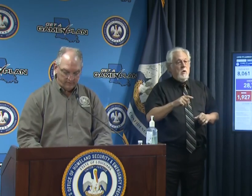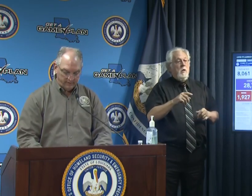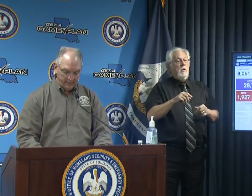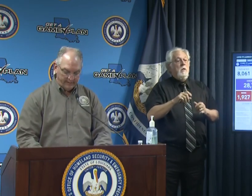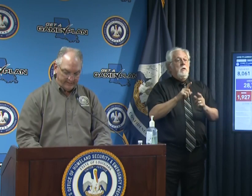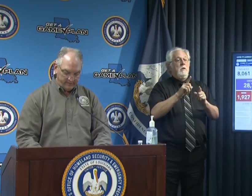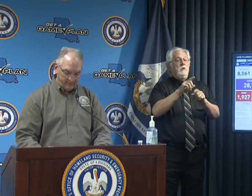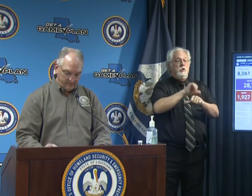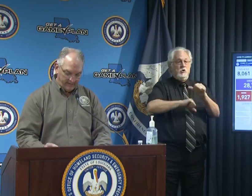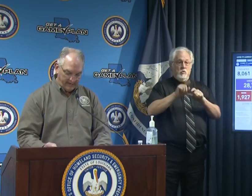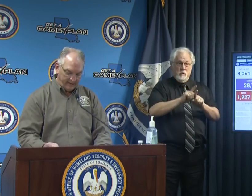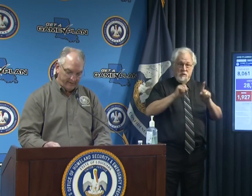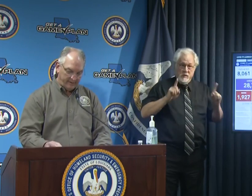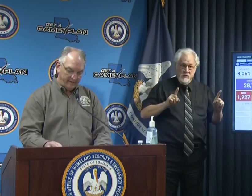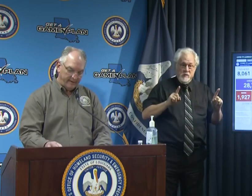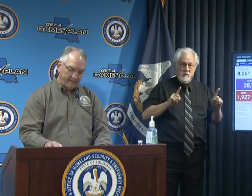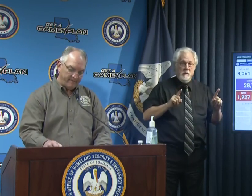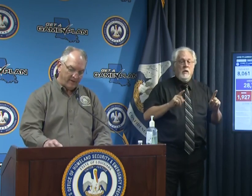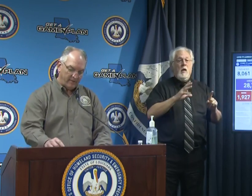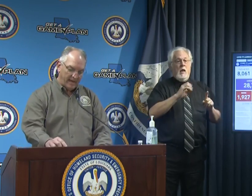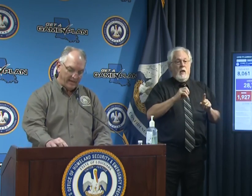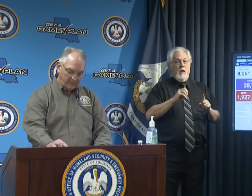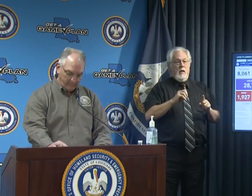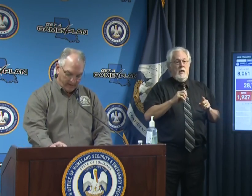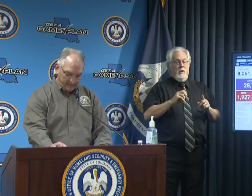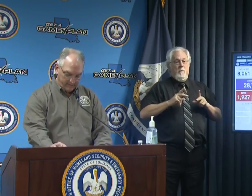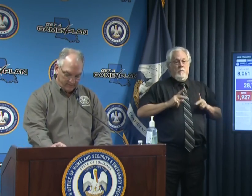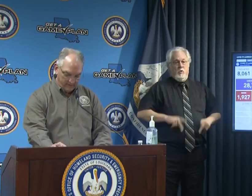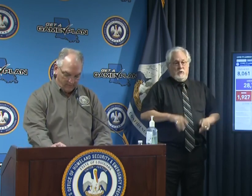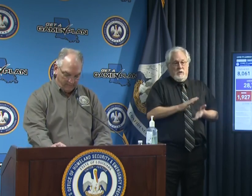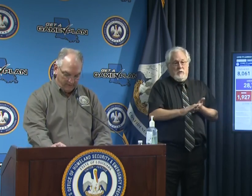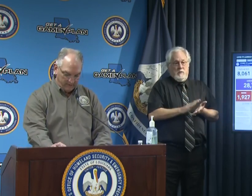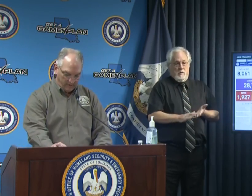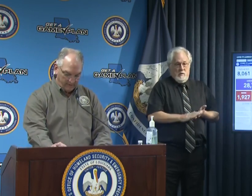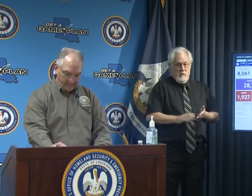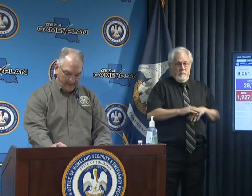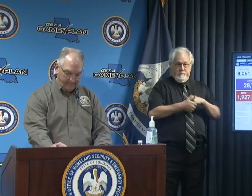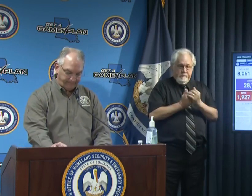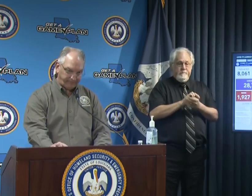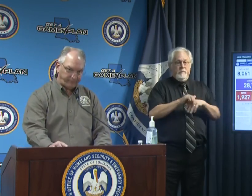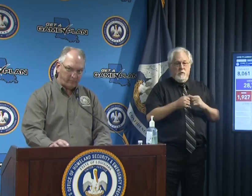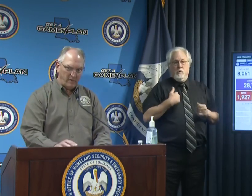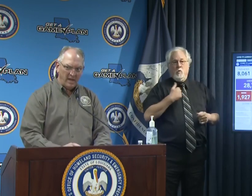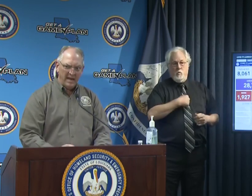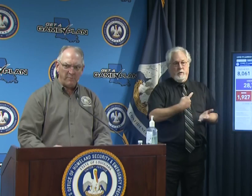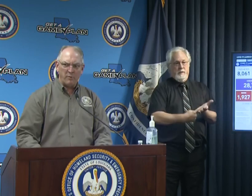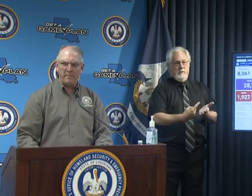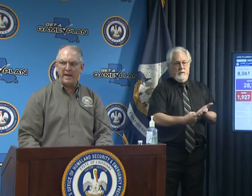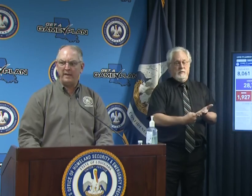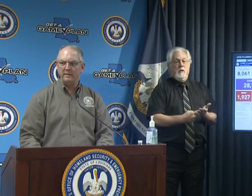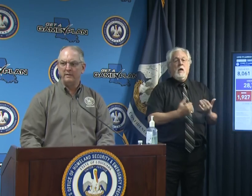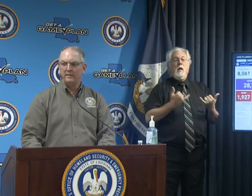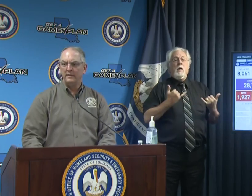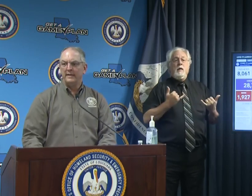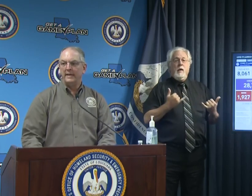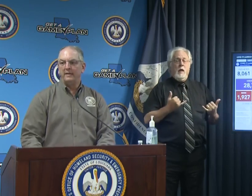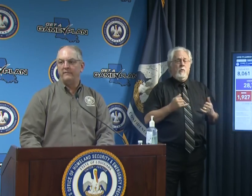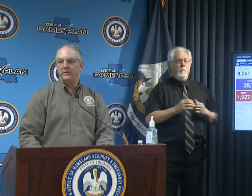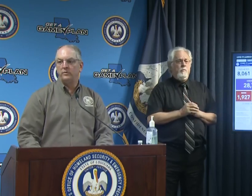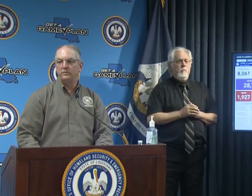social distance and part of the hygiene practices that we've been talking about and I would remind